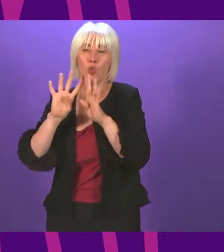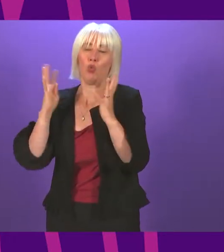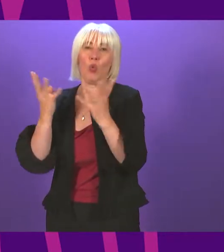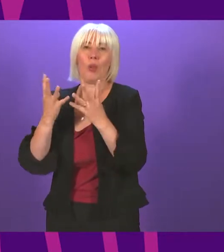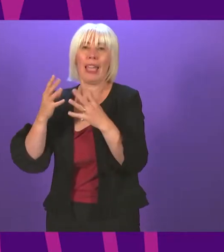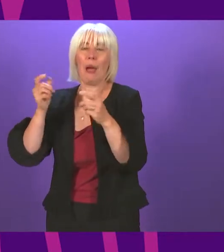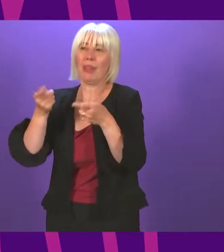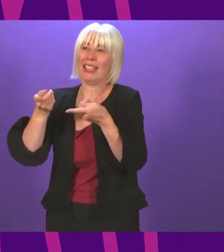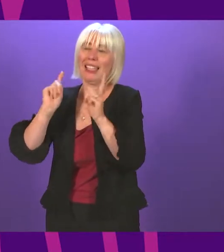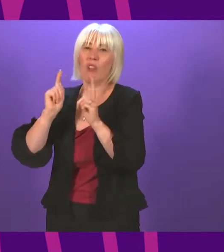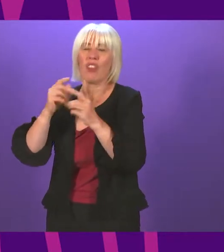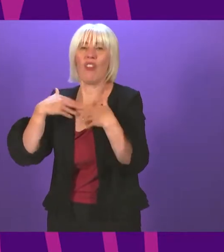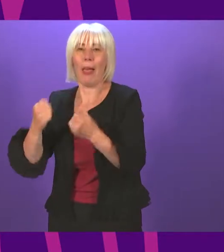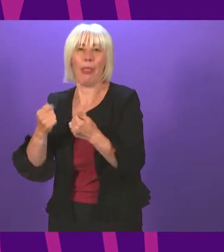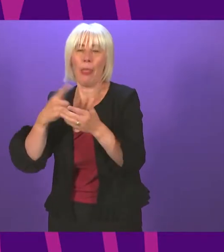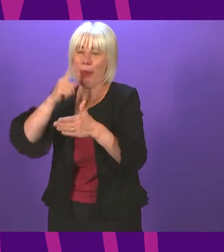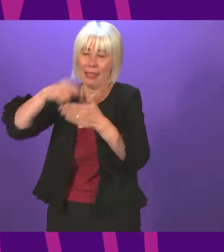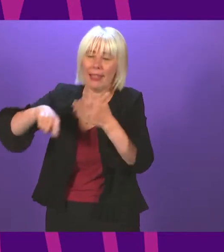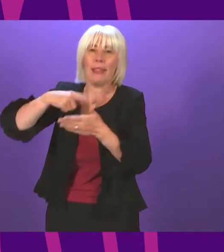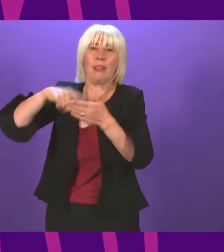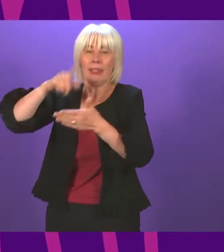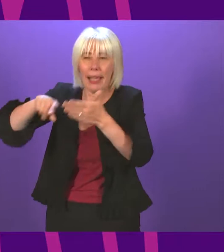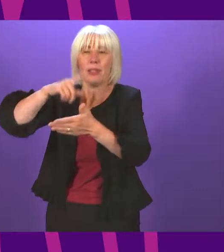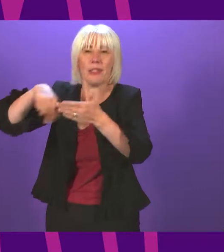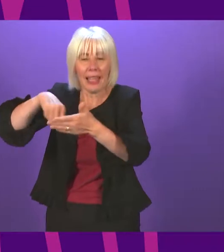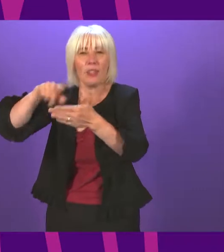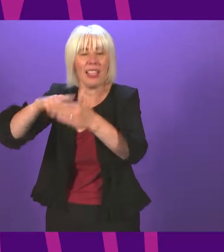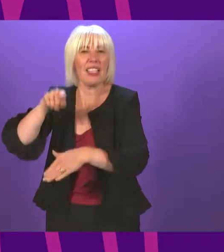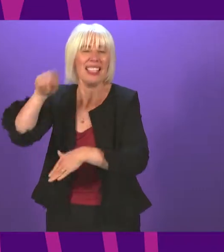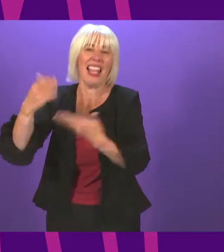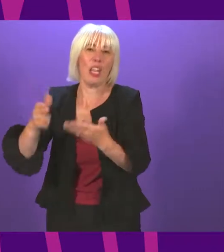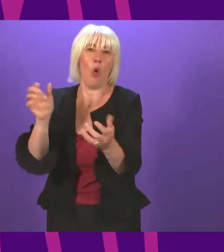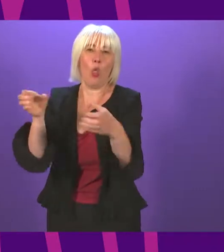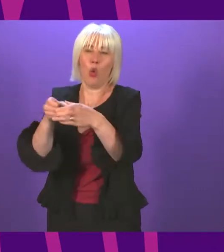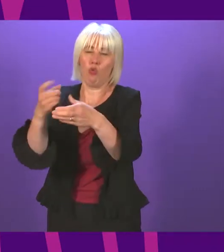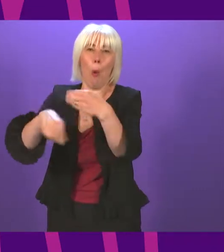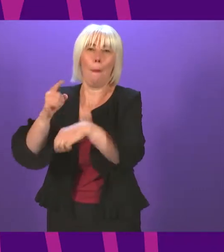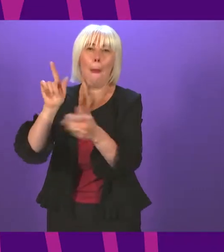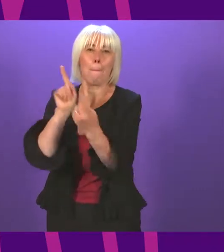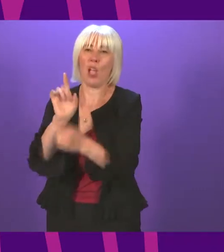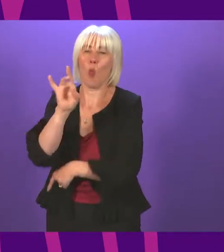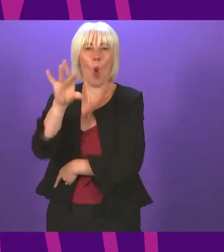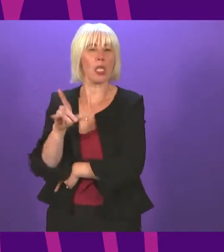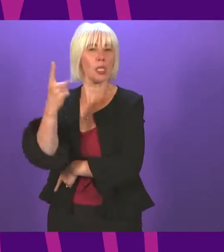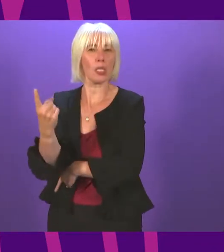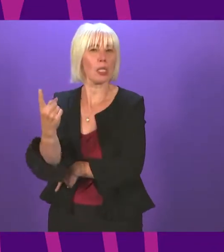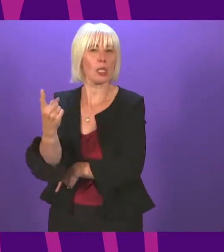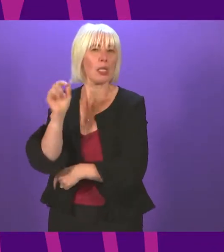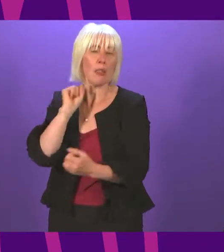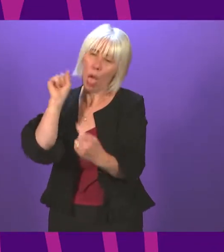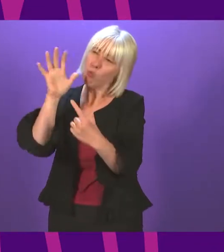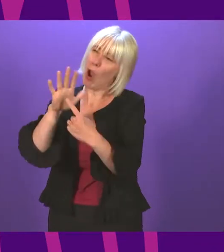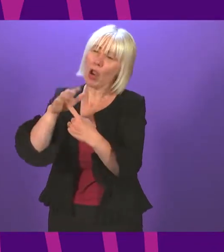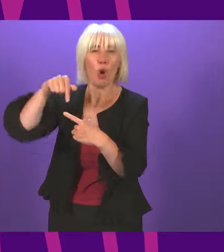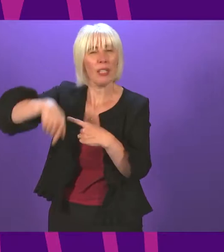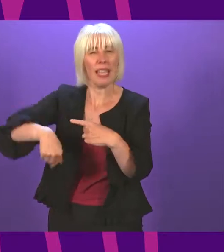Meetings cancelled. And the group has only met once since. That doesn't really suggest that this is a priority